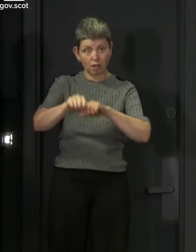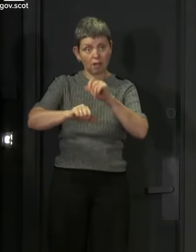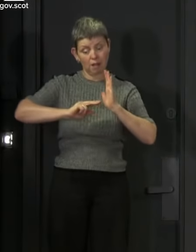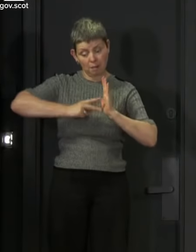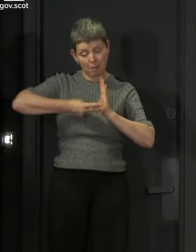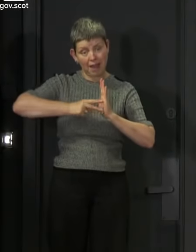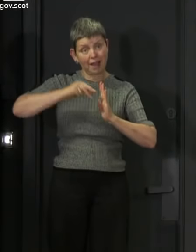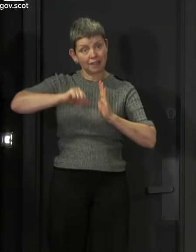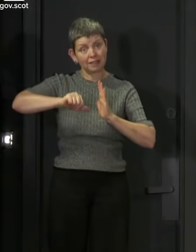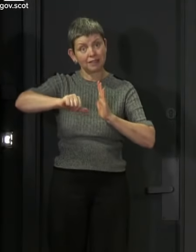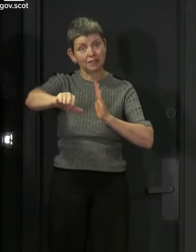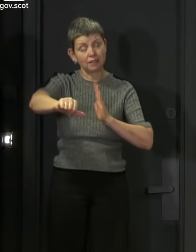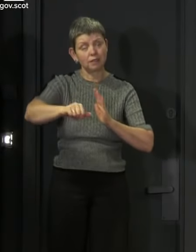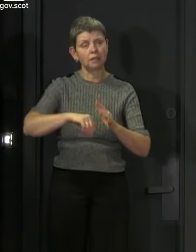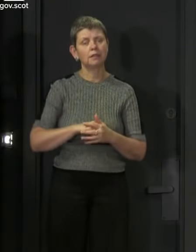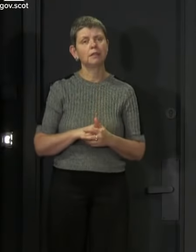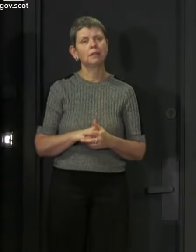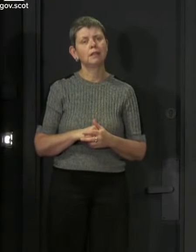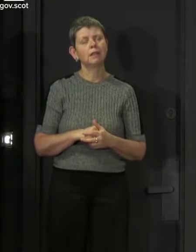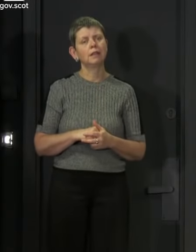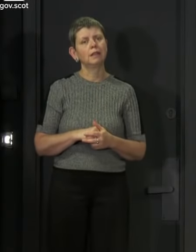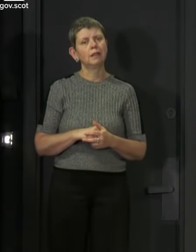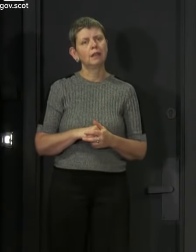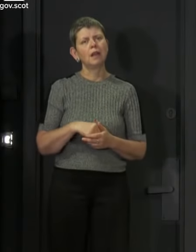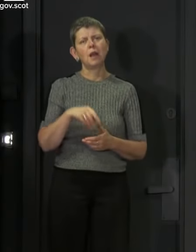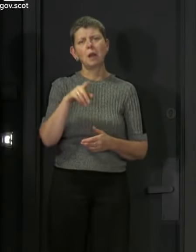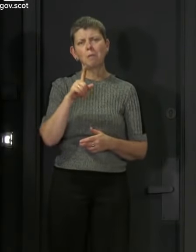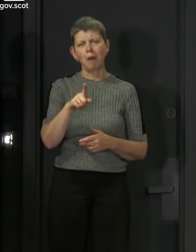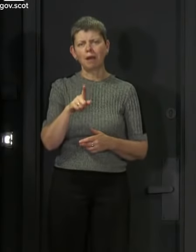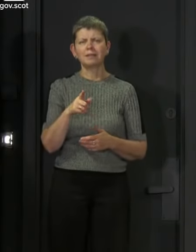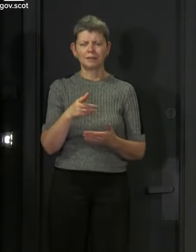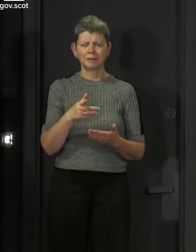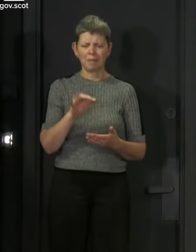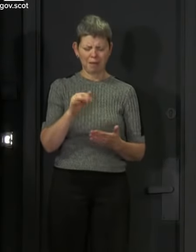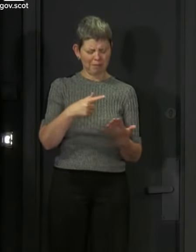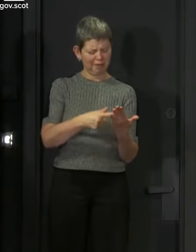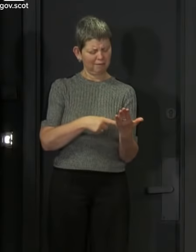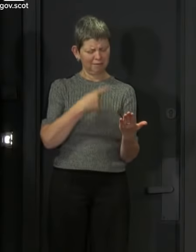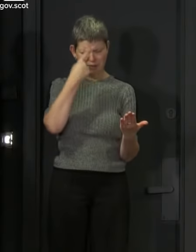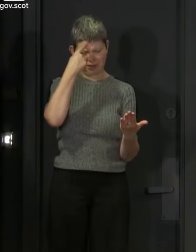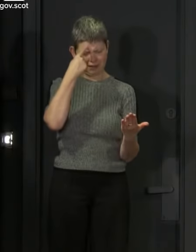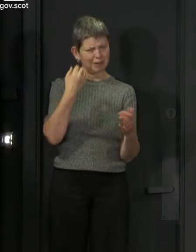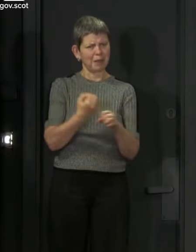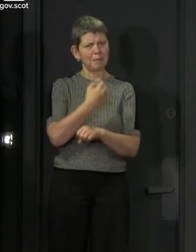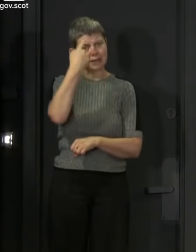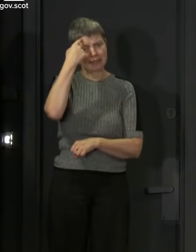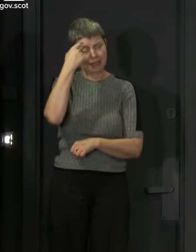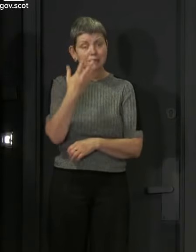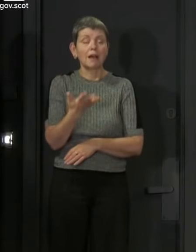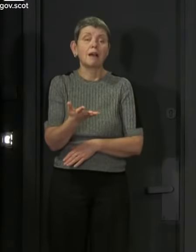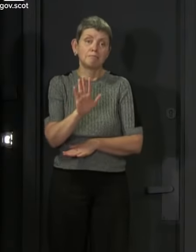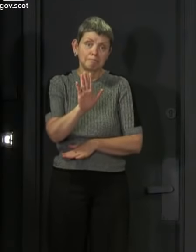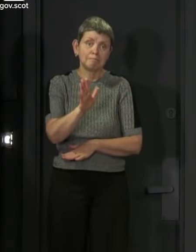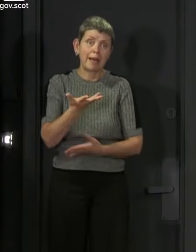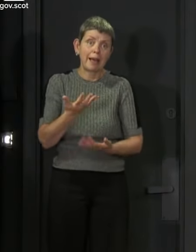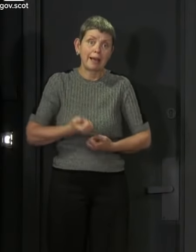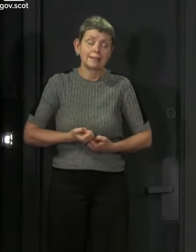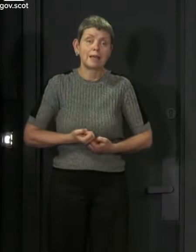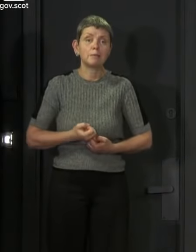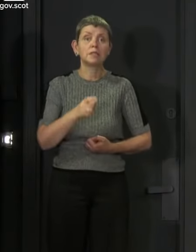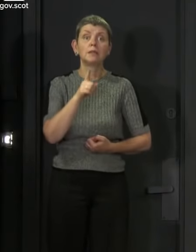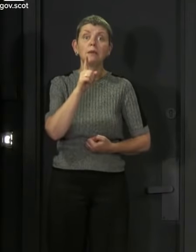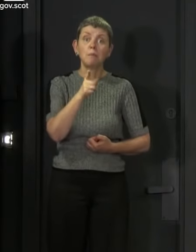I just said to Paul, there will always be apparent anomalies in this, but we want to get